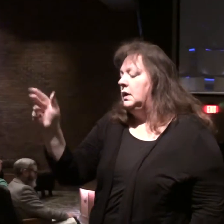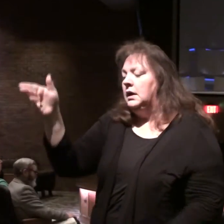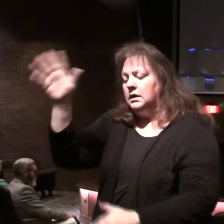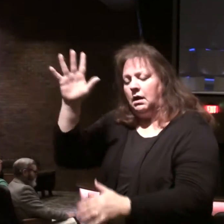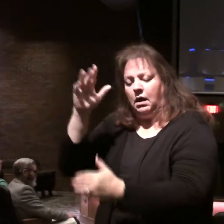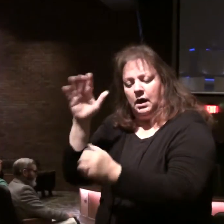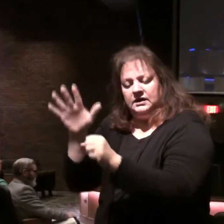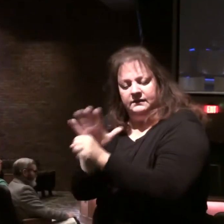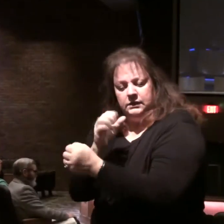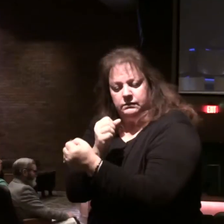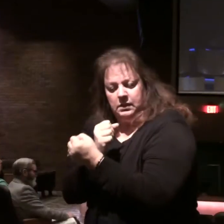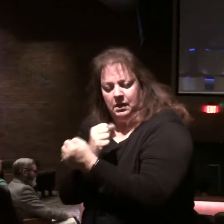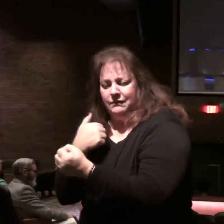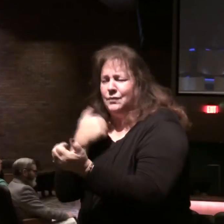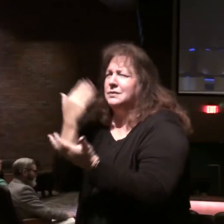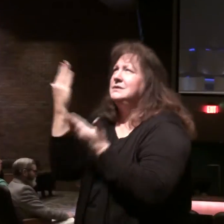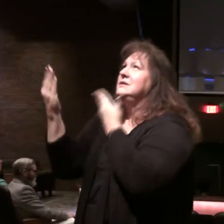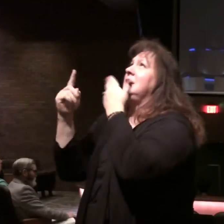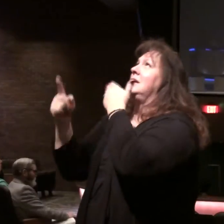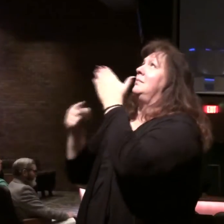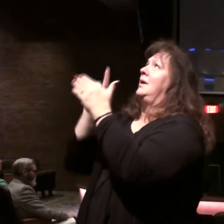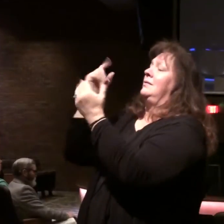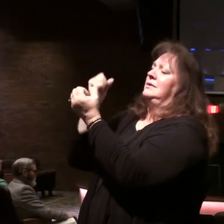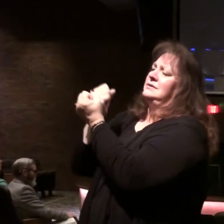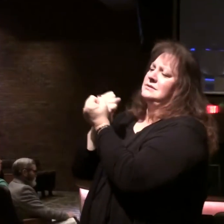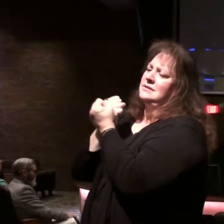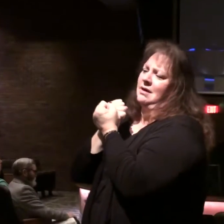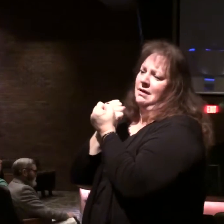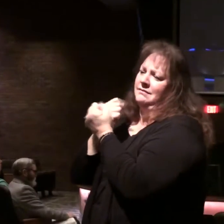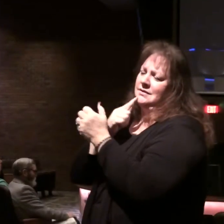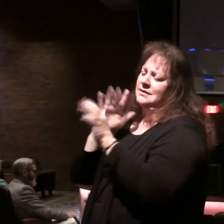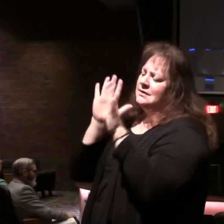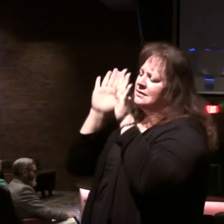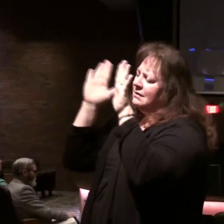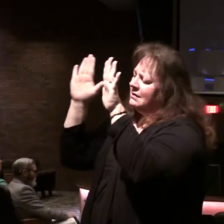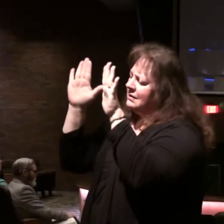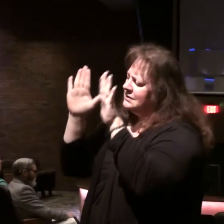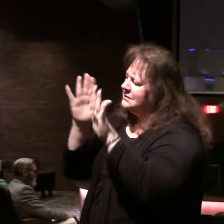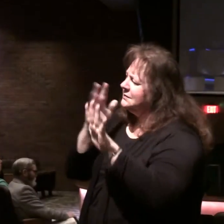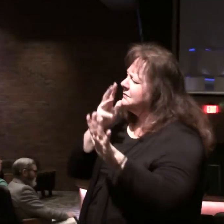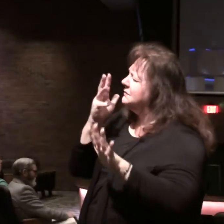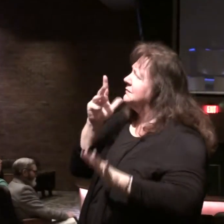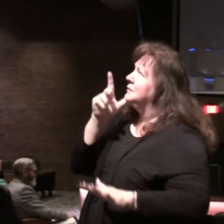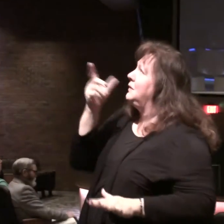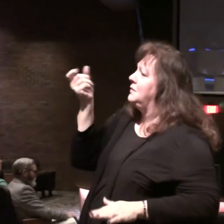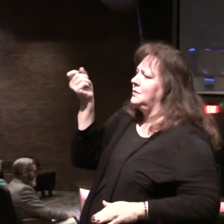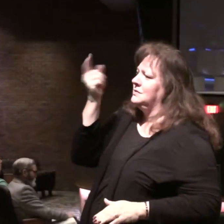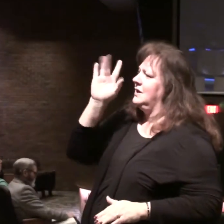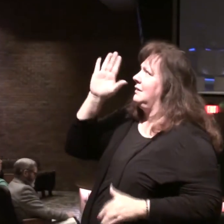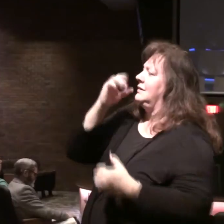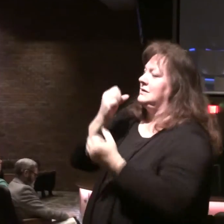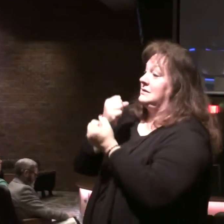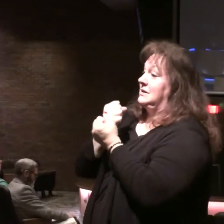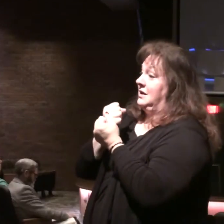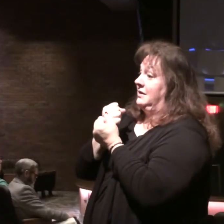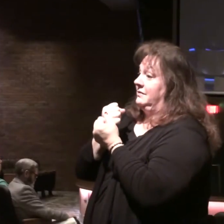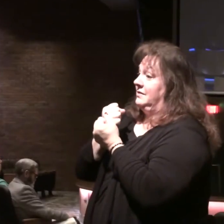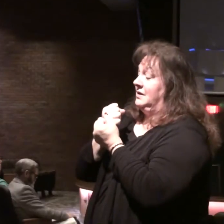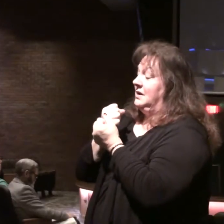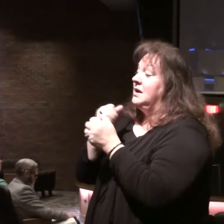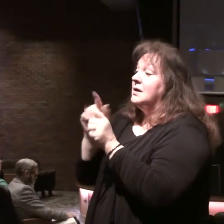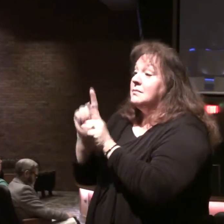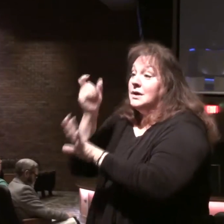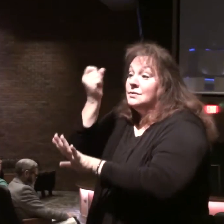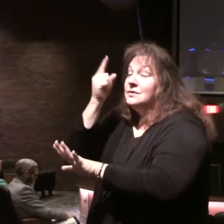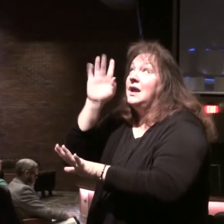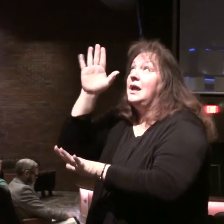minimize that. We sing of it. It is a wonder, the love of God. But the wrath of God